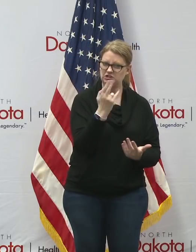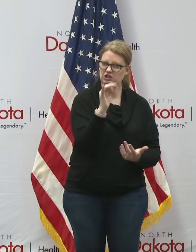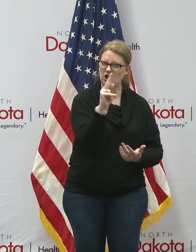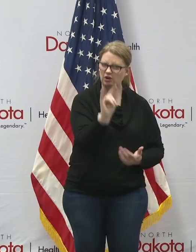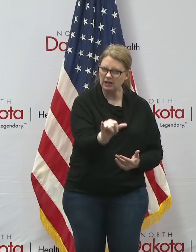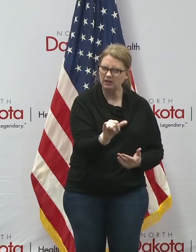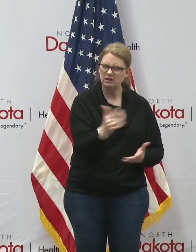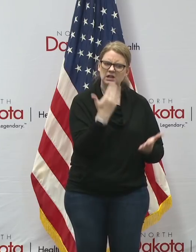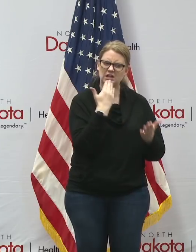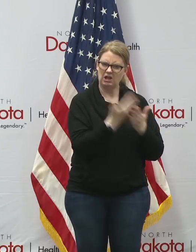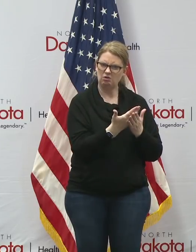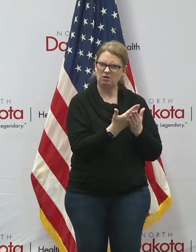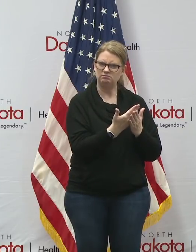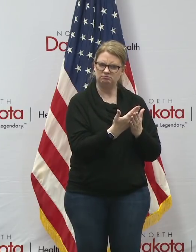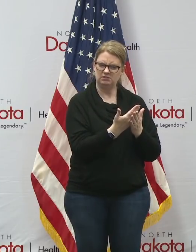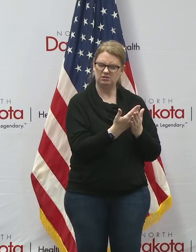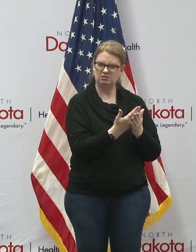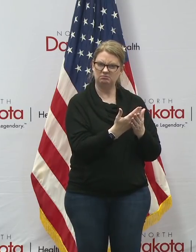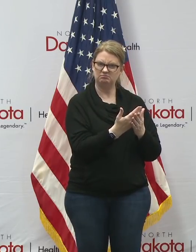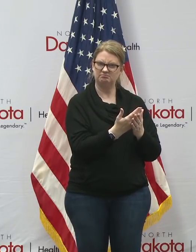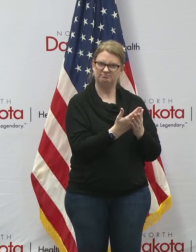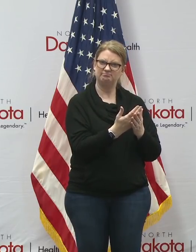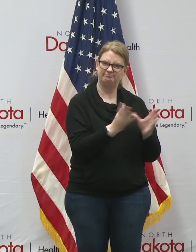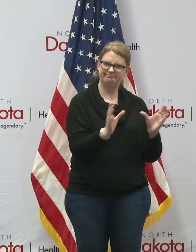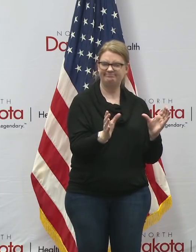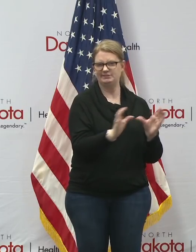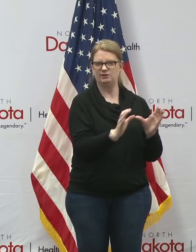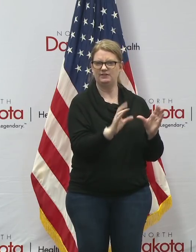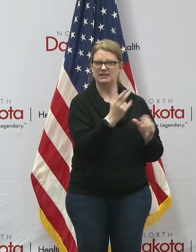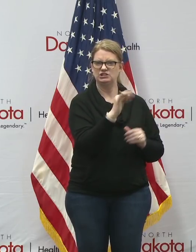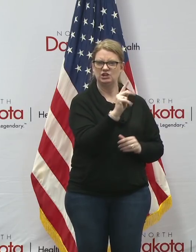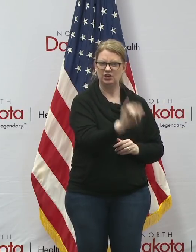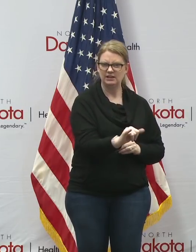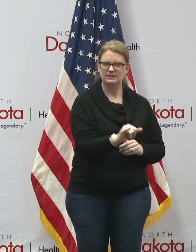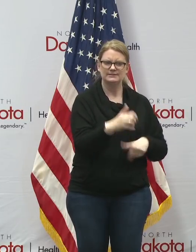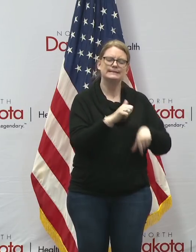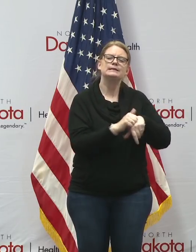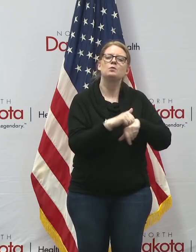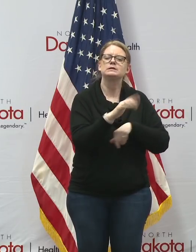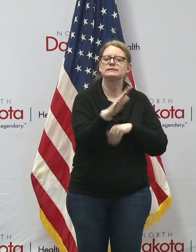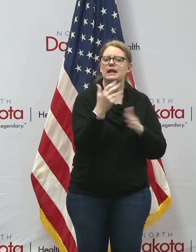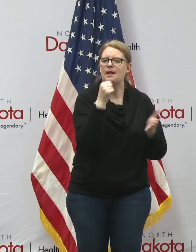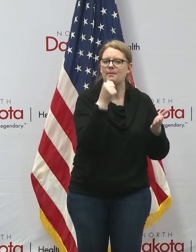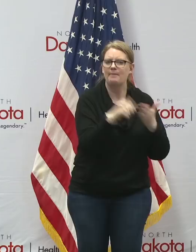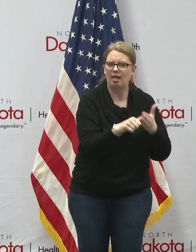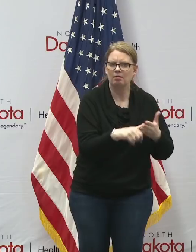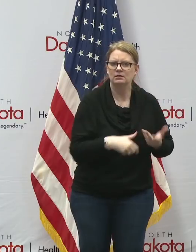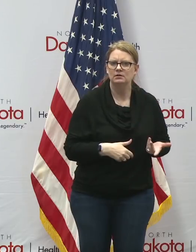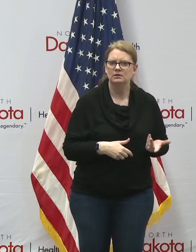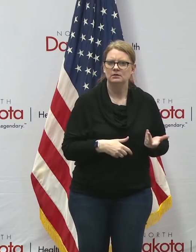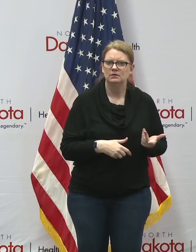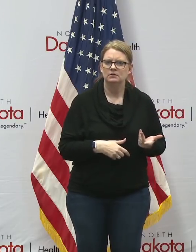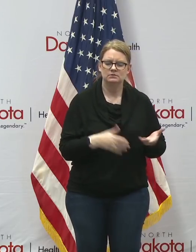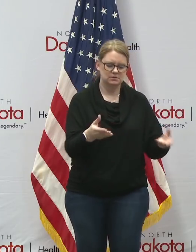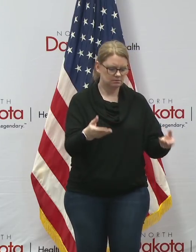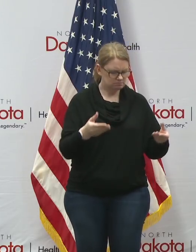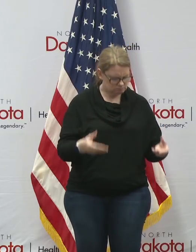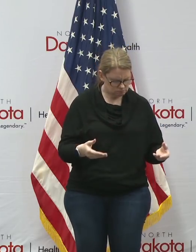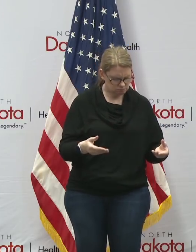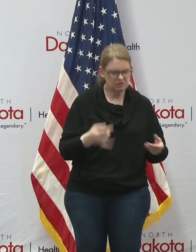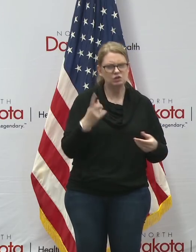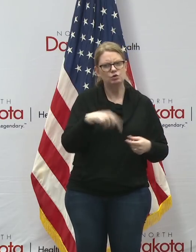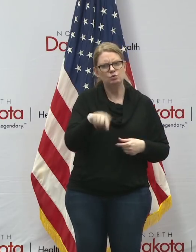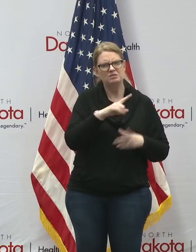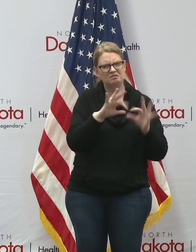accumulate what it is that you've been asked for and then sit down with your spouse or significant other and make an intelligent